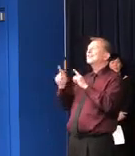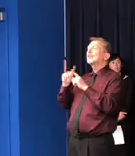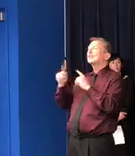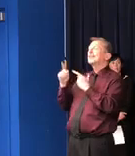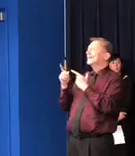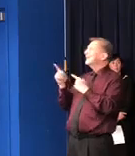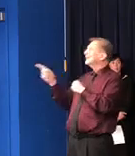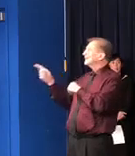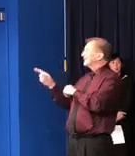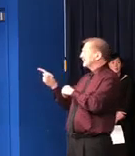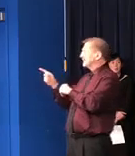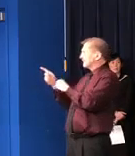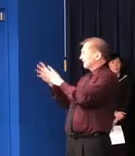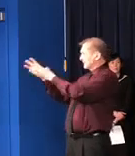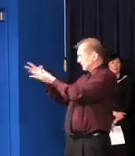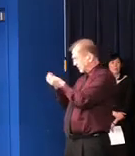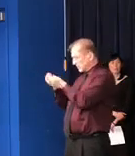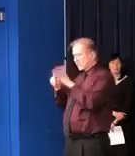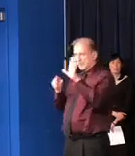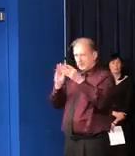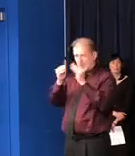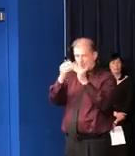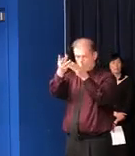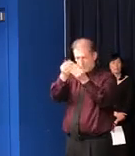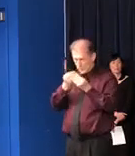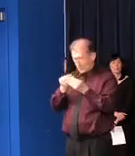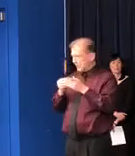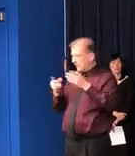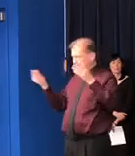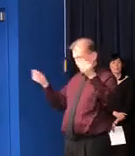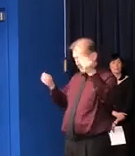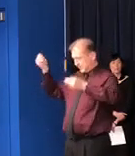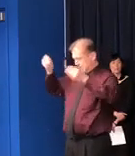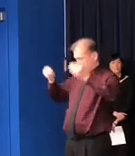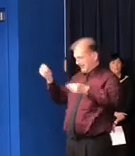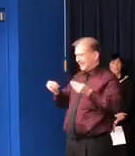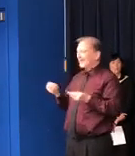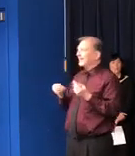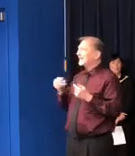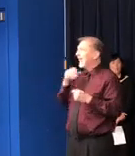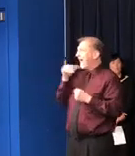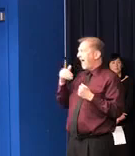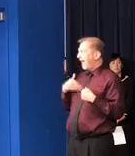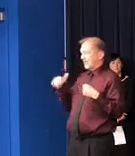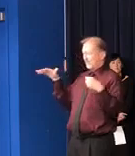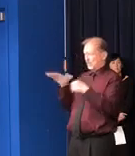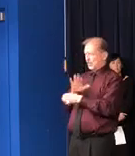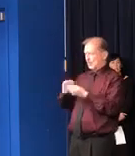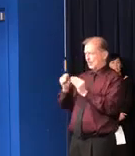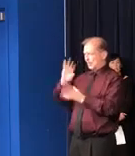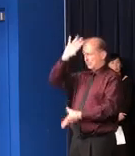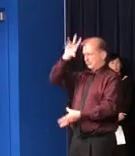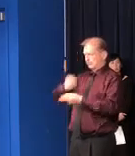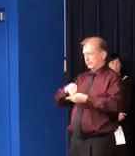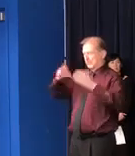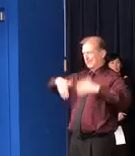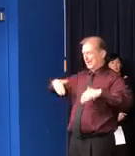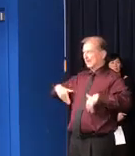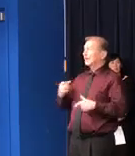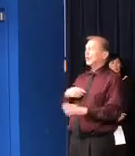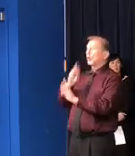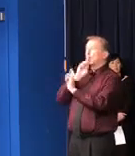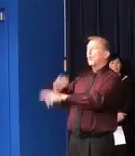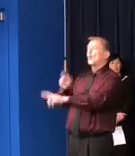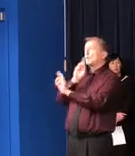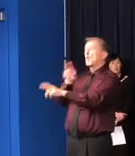the state. We want to make sure that it's all in one system. We've been piecing it together. But in terms of our ability to report that